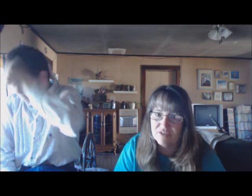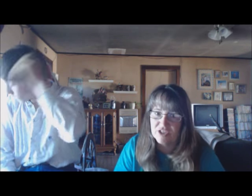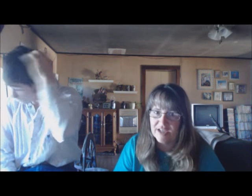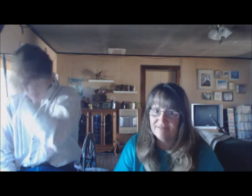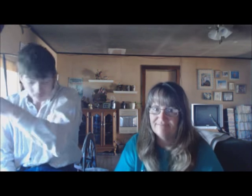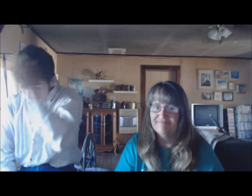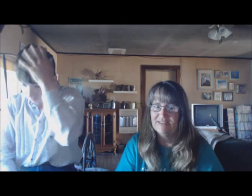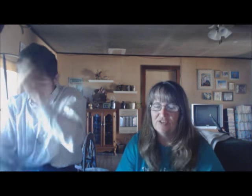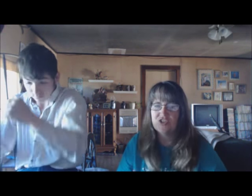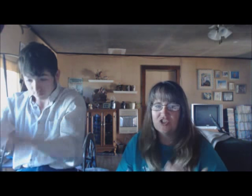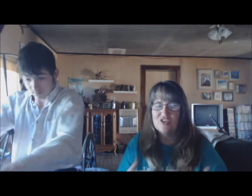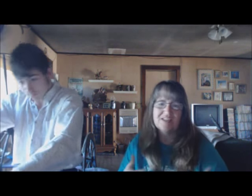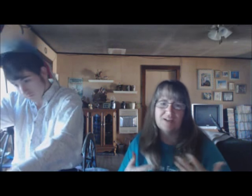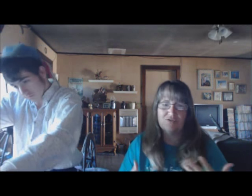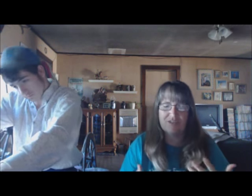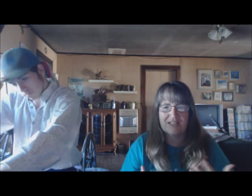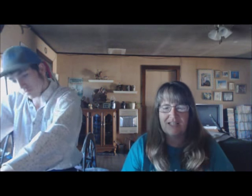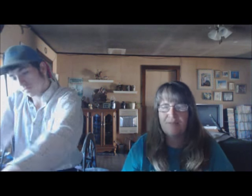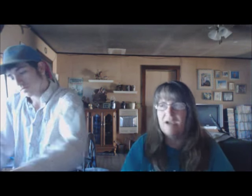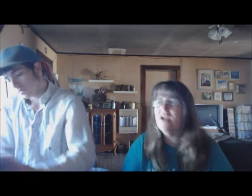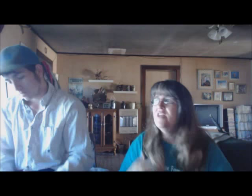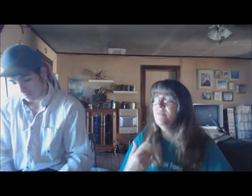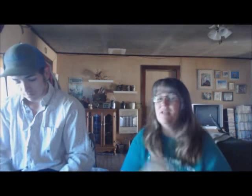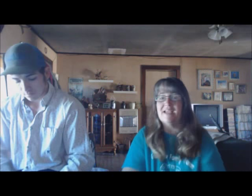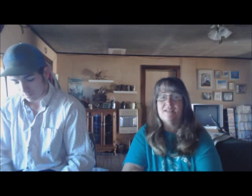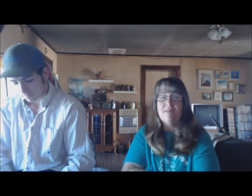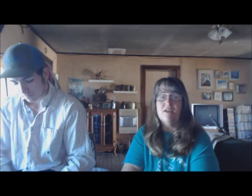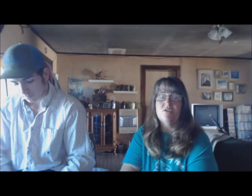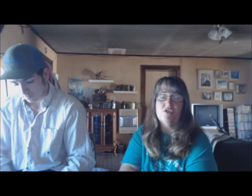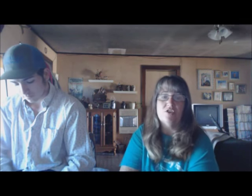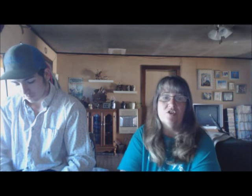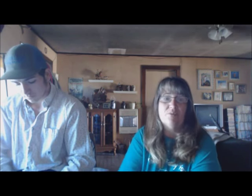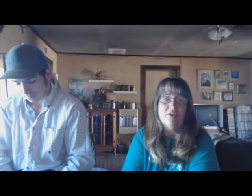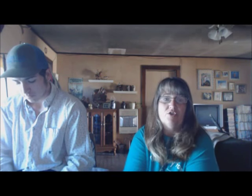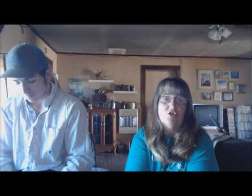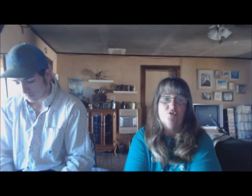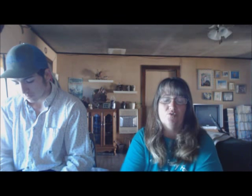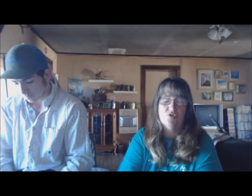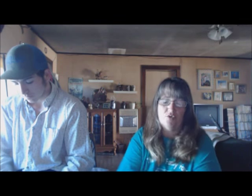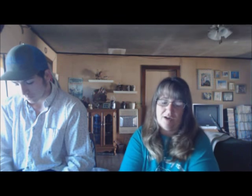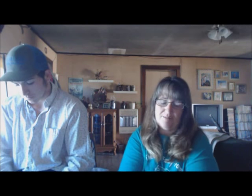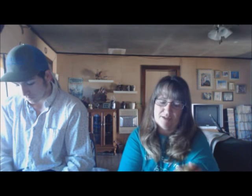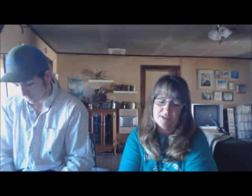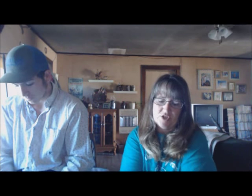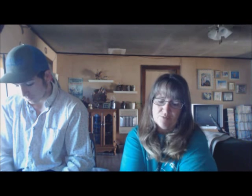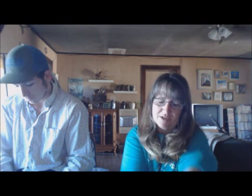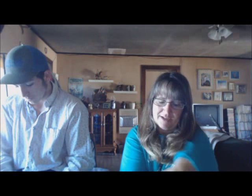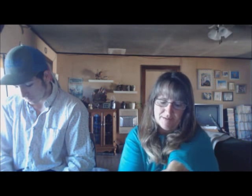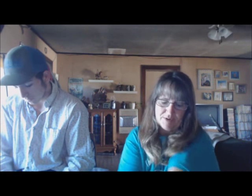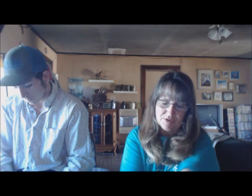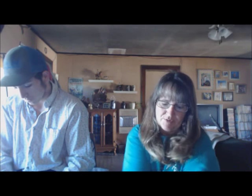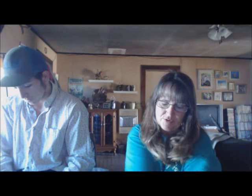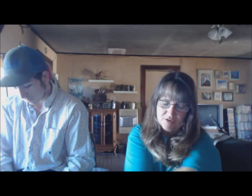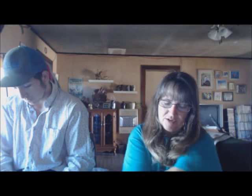lupas yet. Those are two things I was really excited about. The black tomatoes started sprouting, too, so I'm super excited about those.